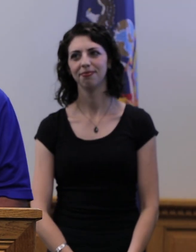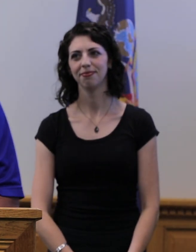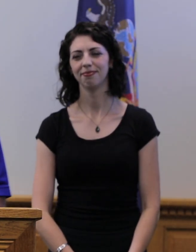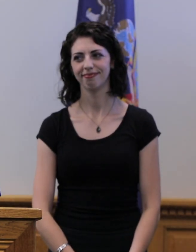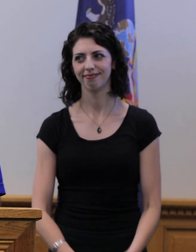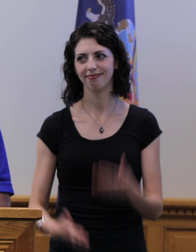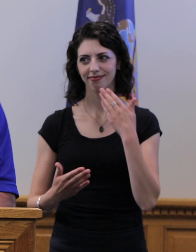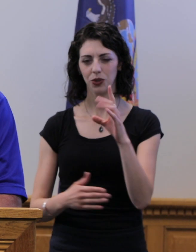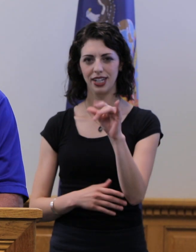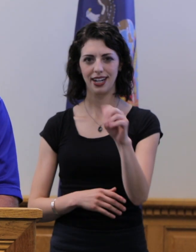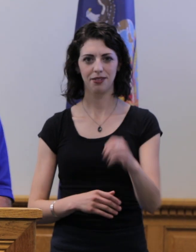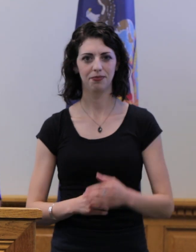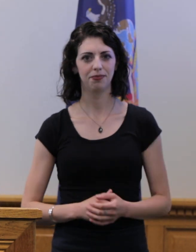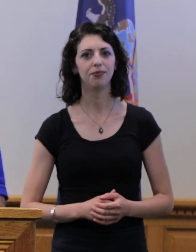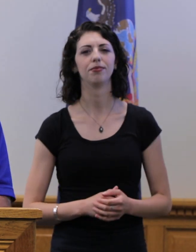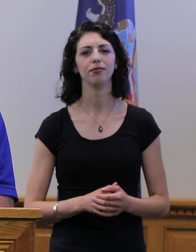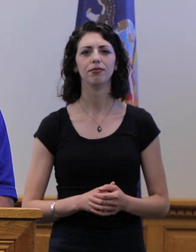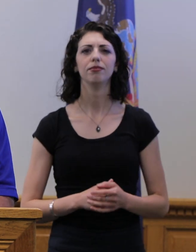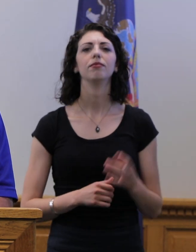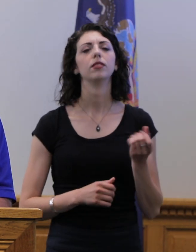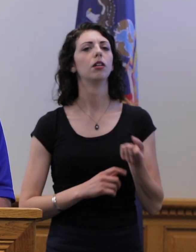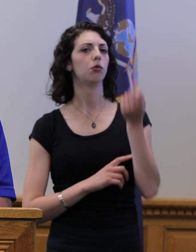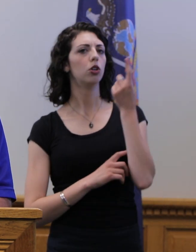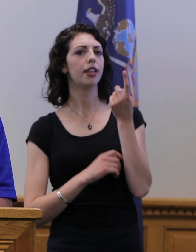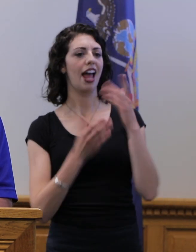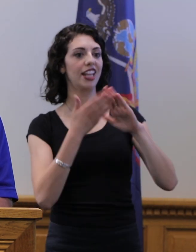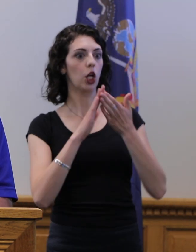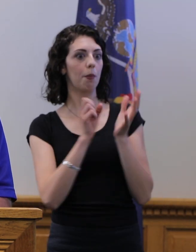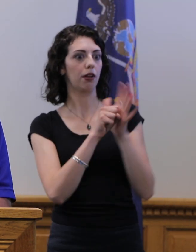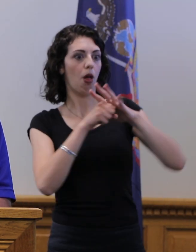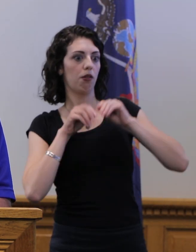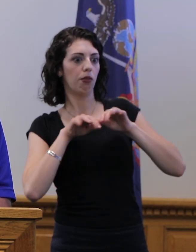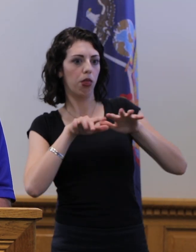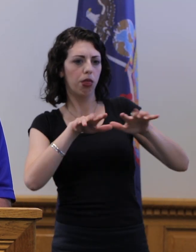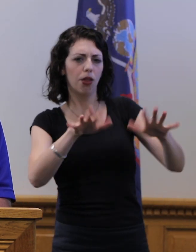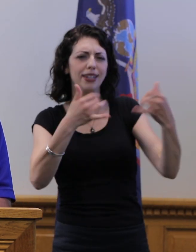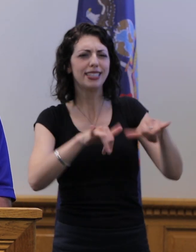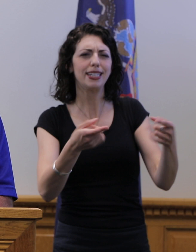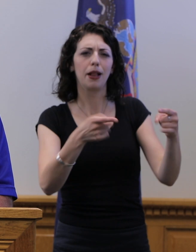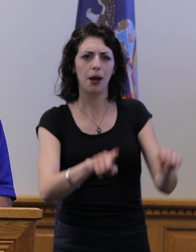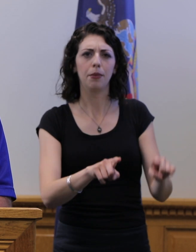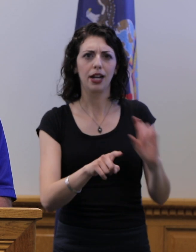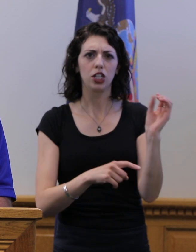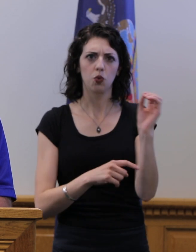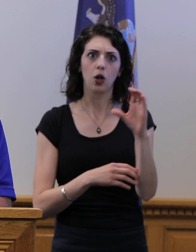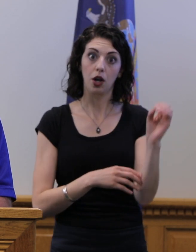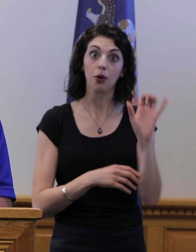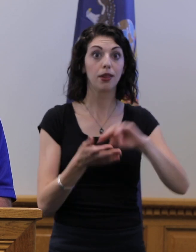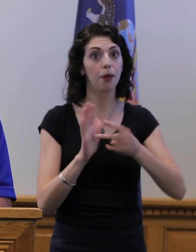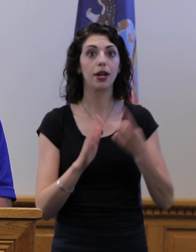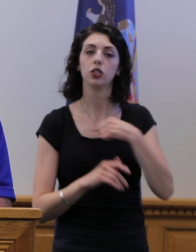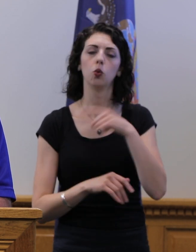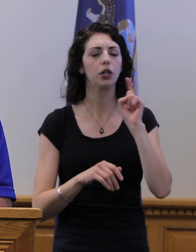The percentage We know that community transmission of COVID-19 is still occurring in Oswego County. This means we need to